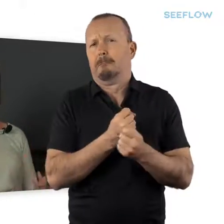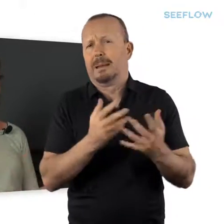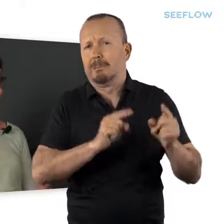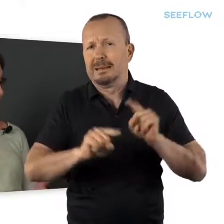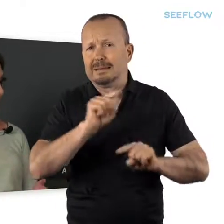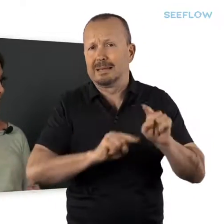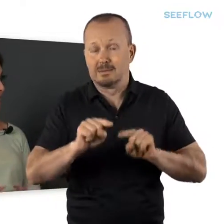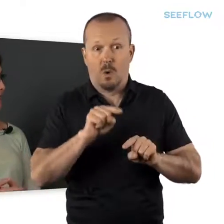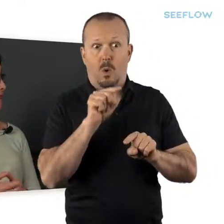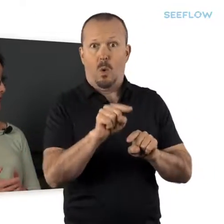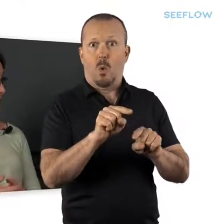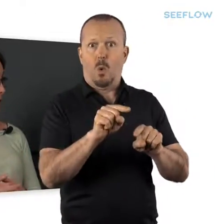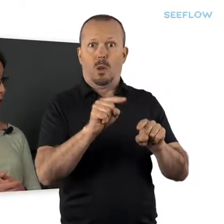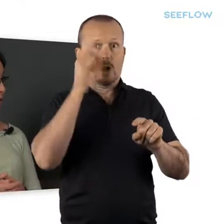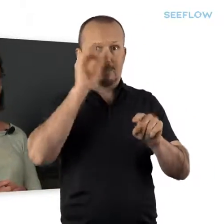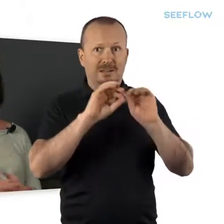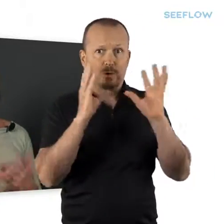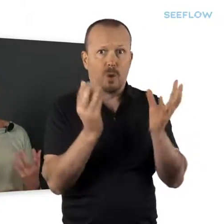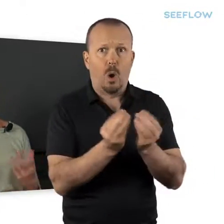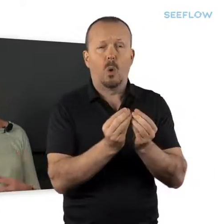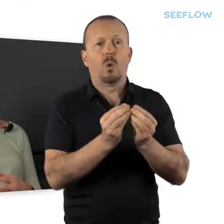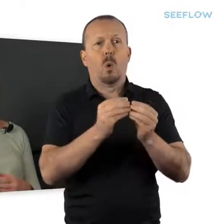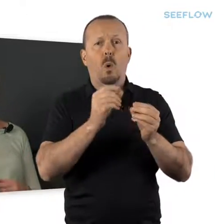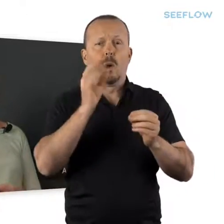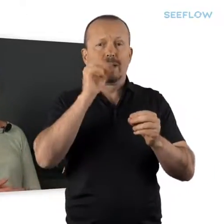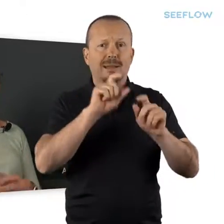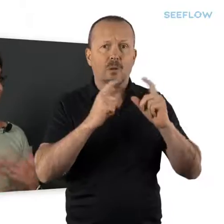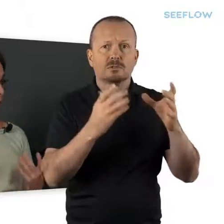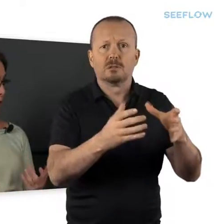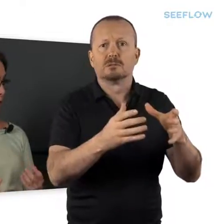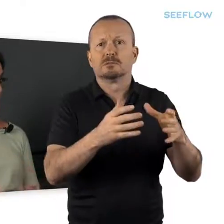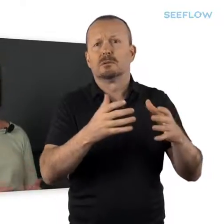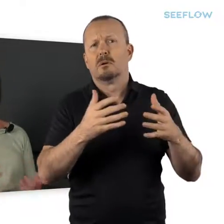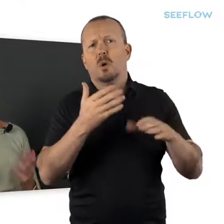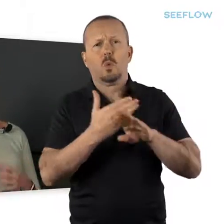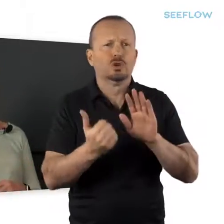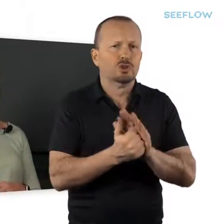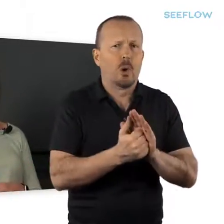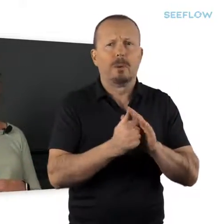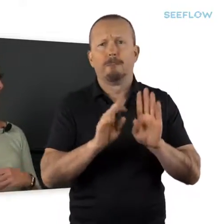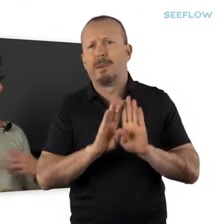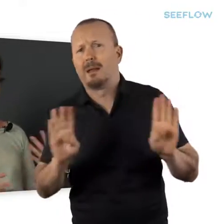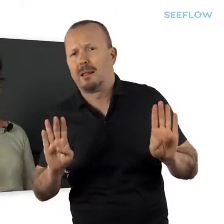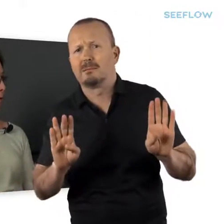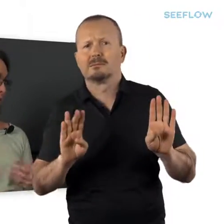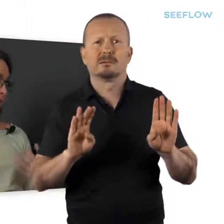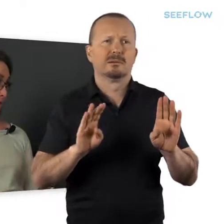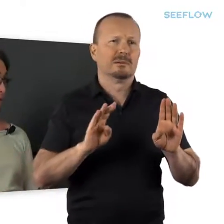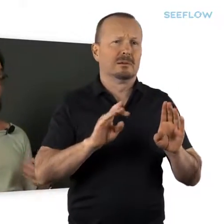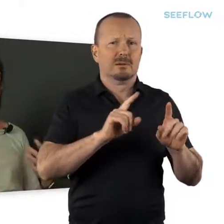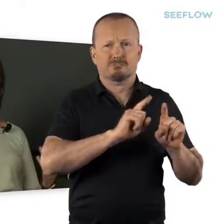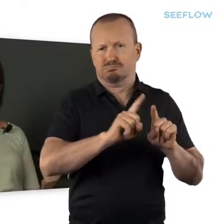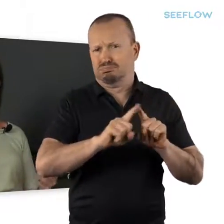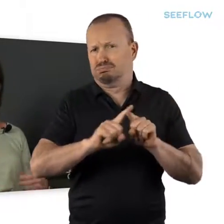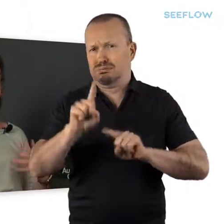all the meetings of the governing body and its committees of the hall. Other committees, workshops, panels, all kinds